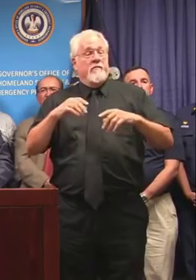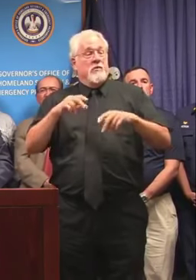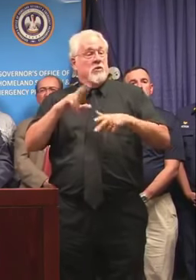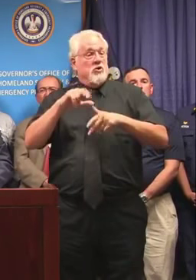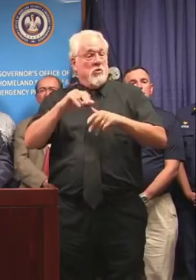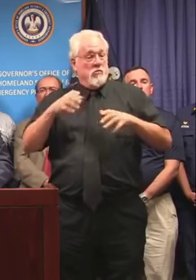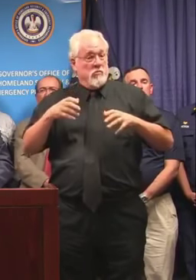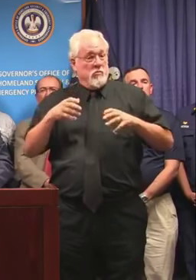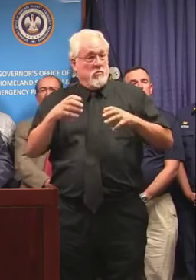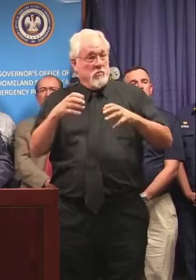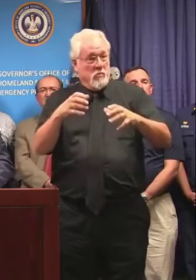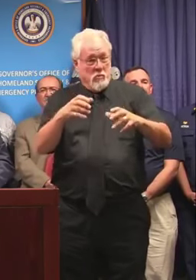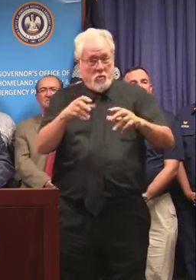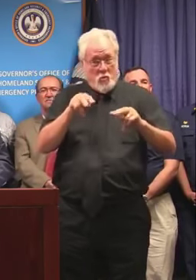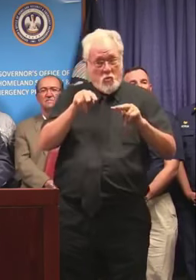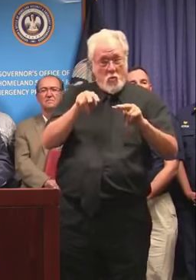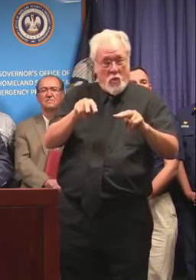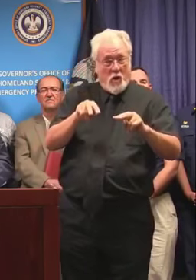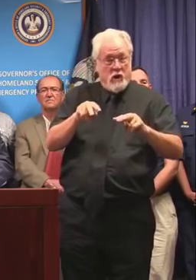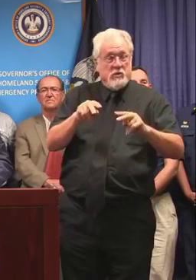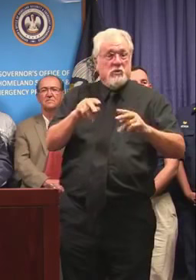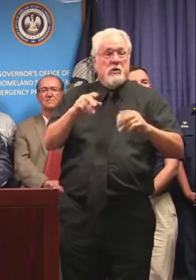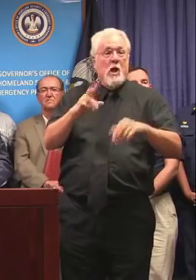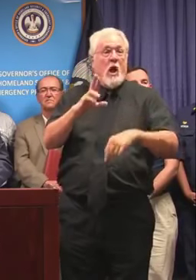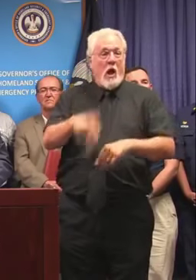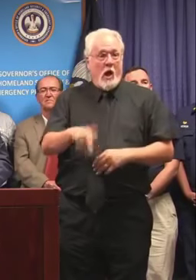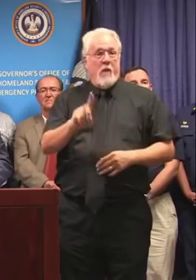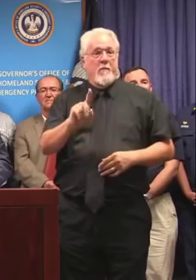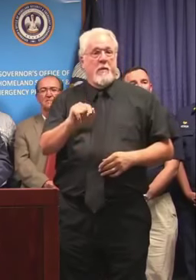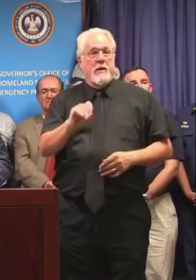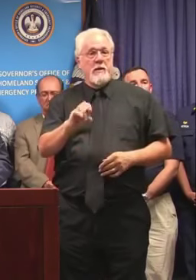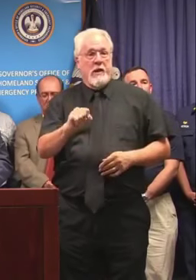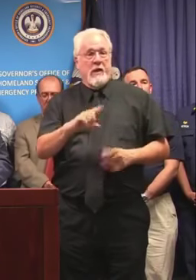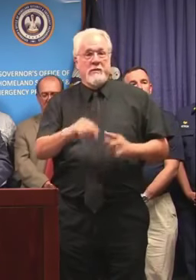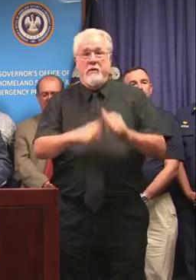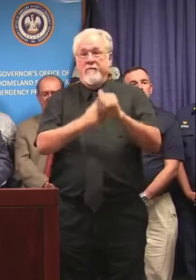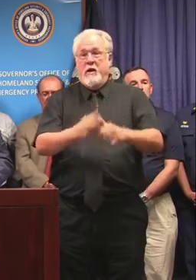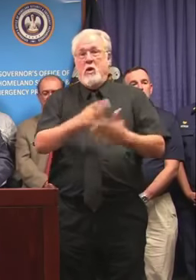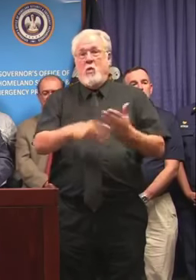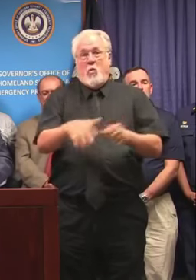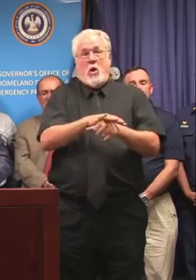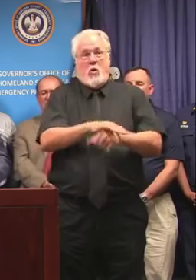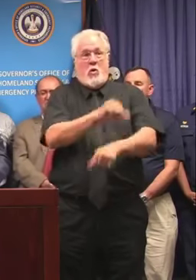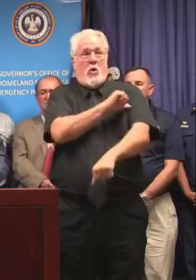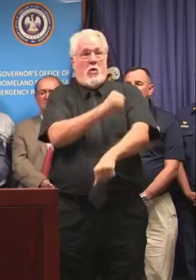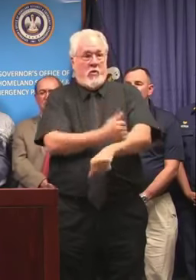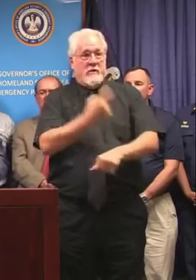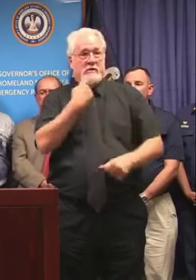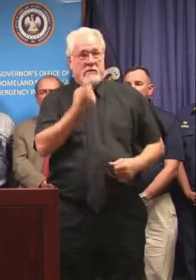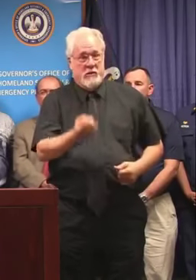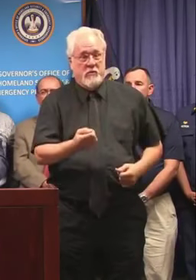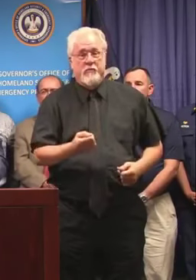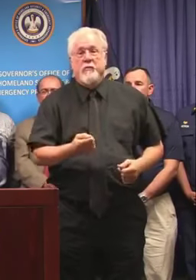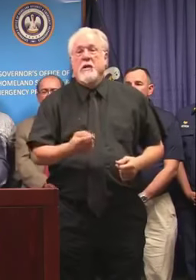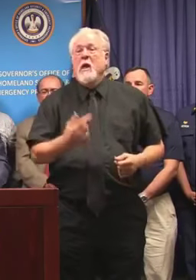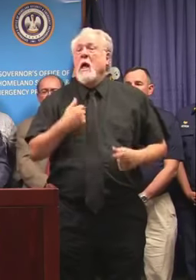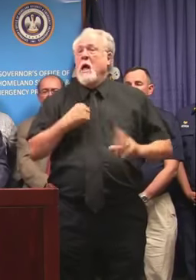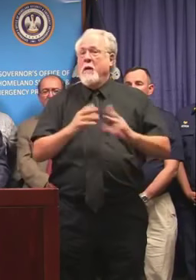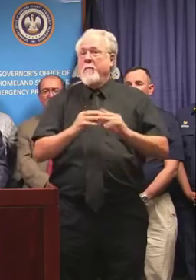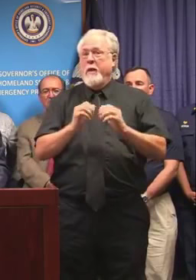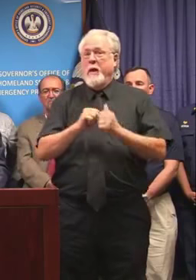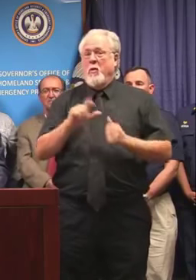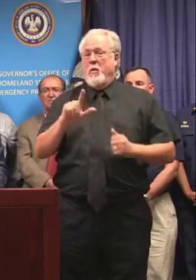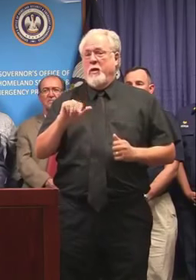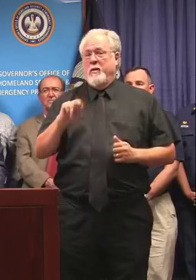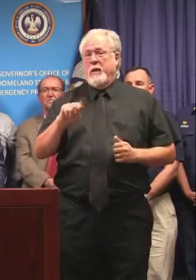critical that you monitor updates and heed the advice of local authorities. I was able to meet with Mayor